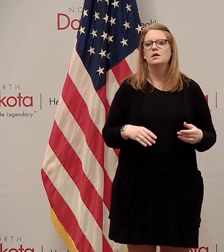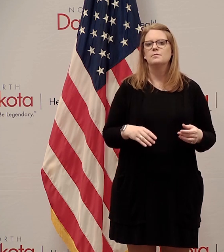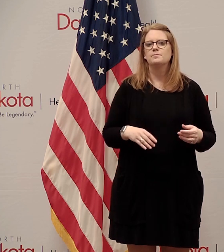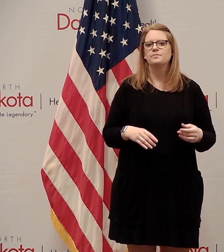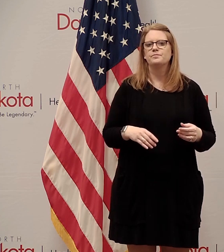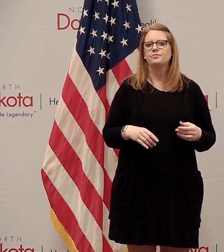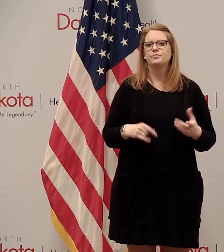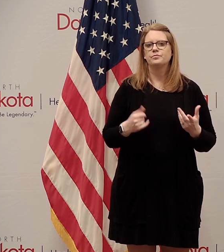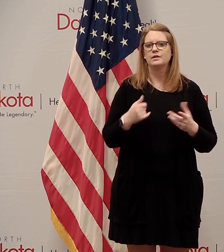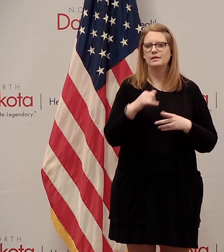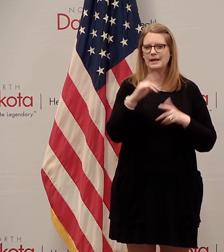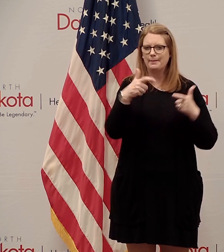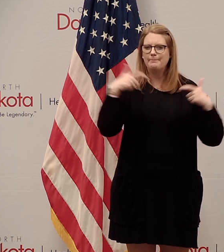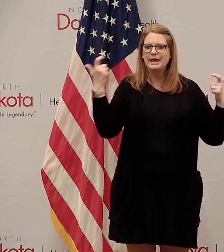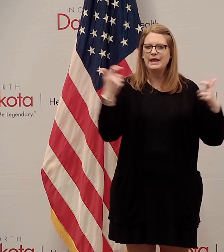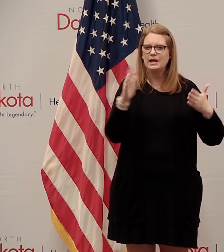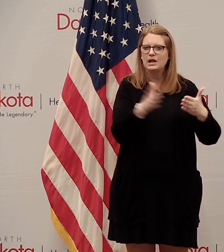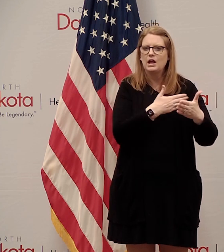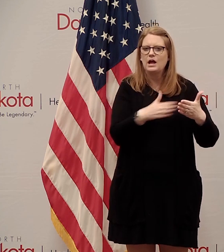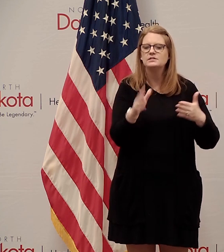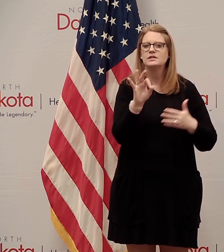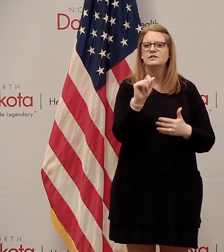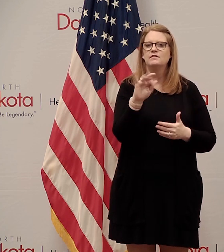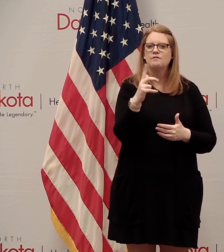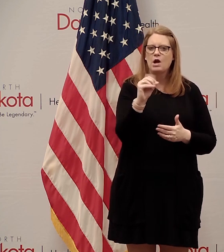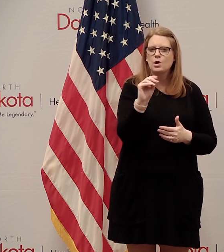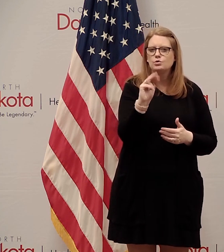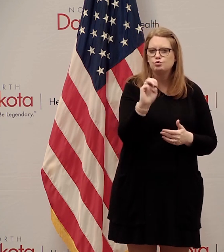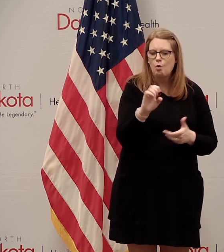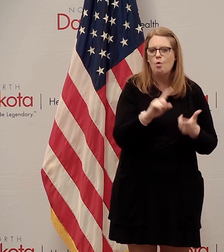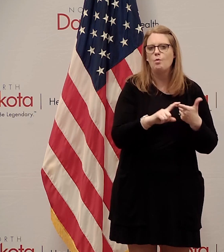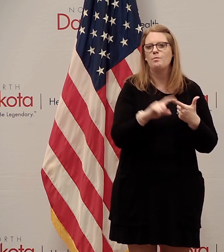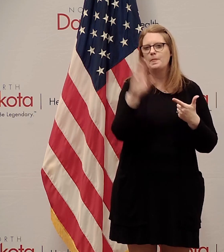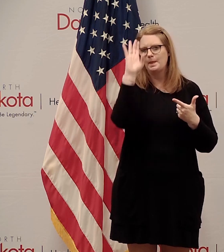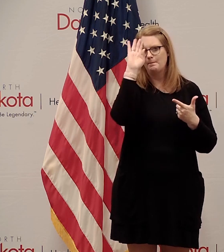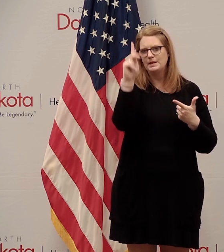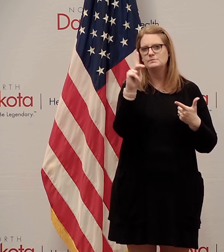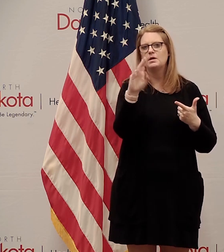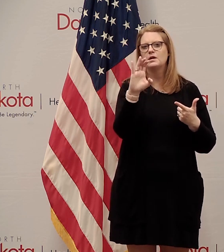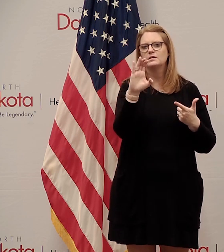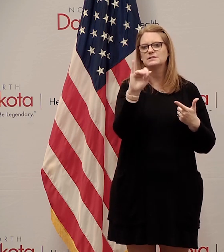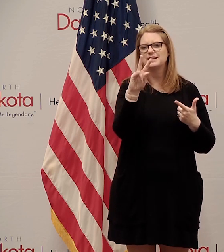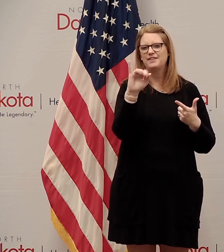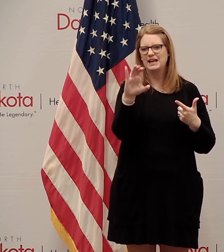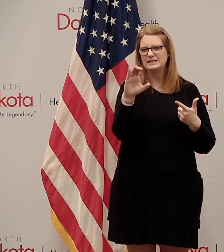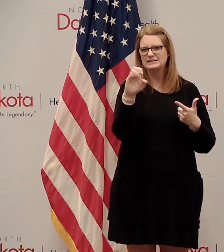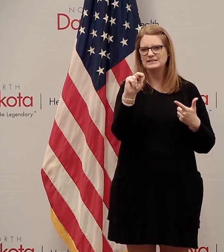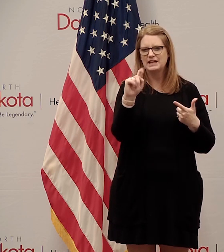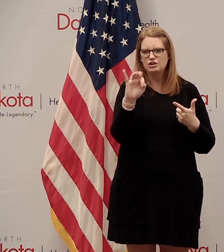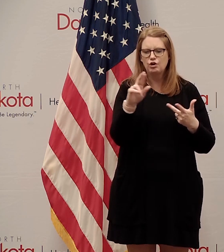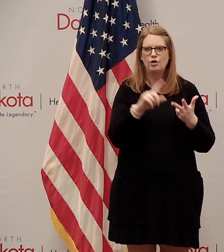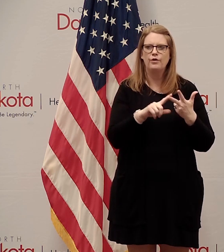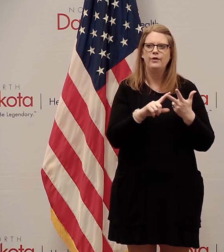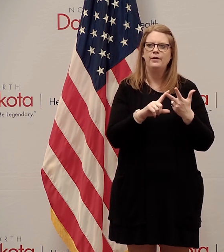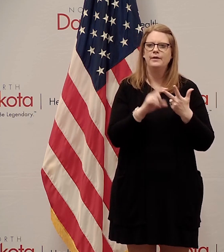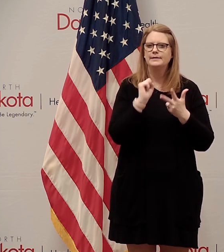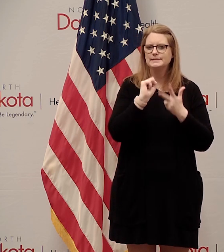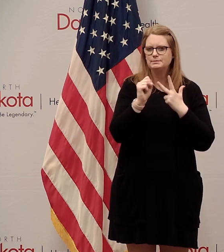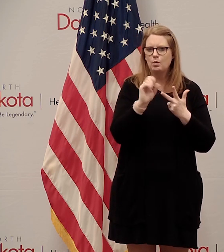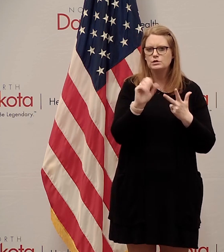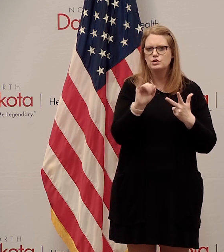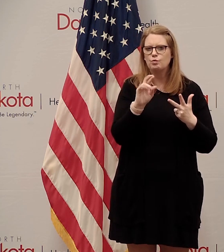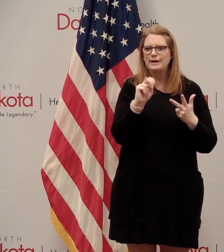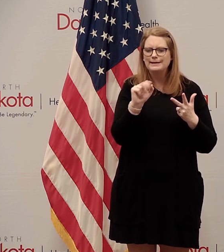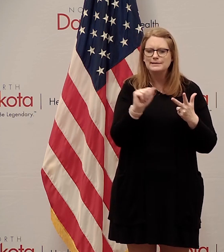large concert venues like the fargo dome or the bismarck civic center it would include when we say sports arenas we're talking about